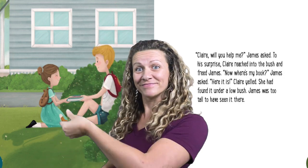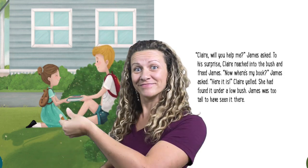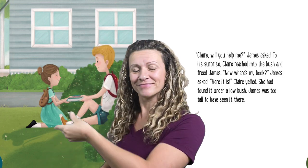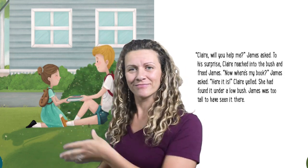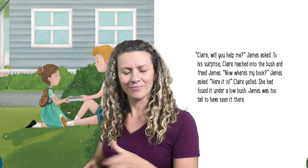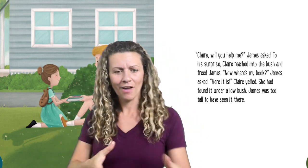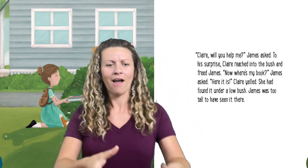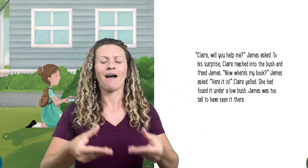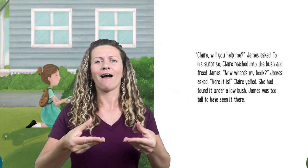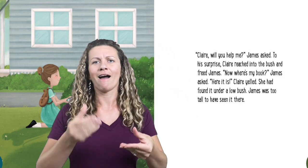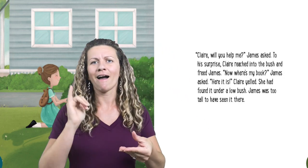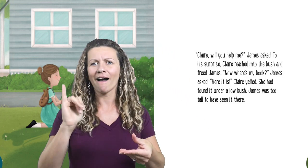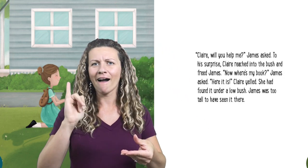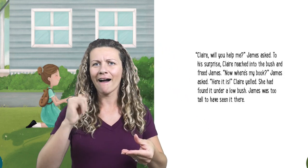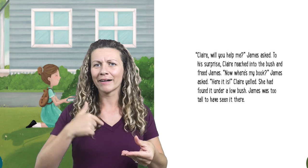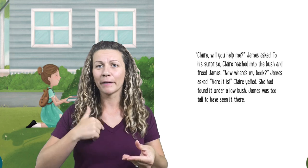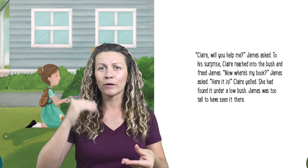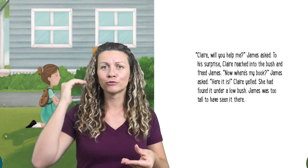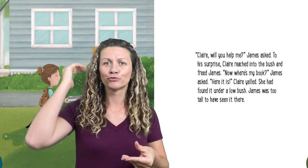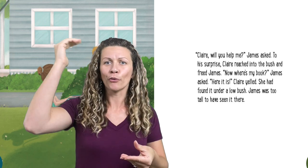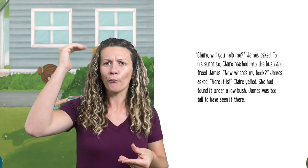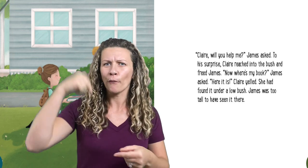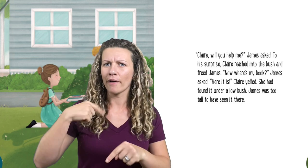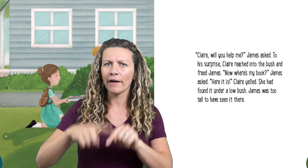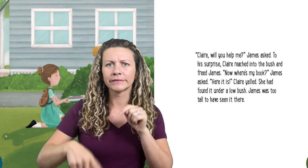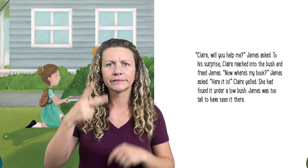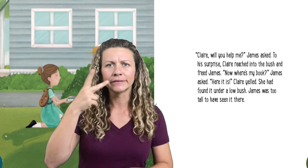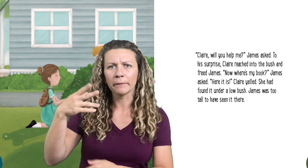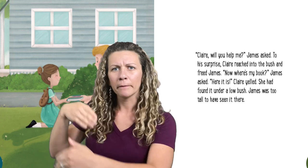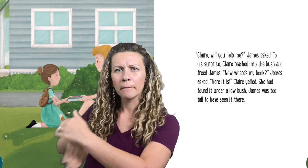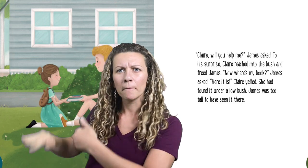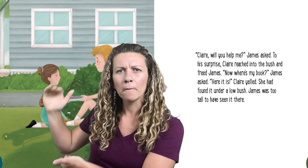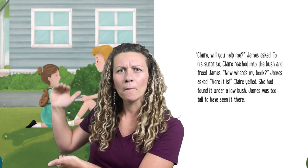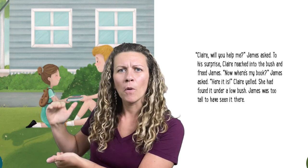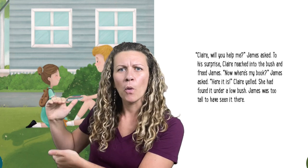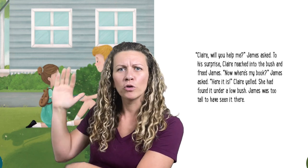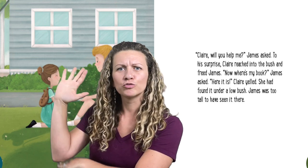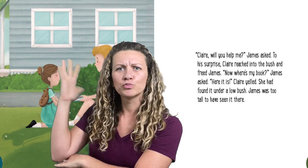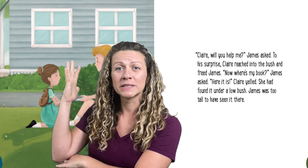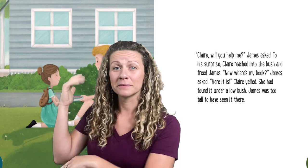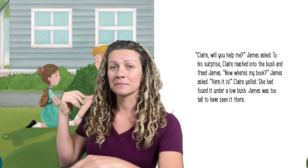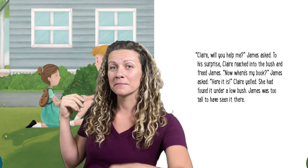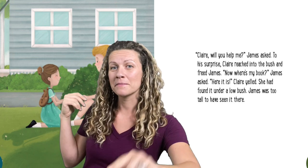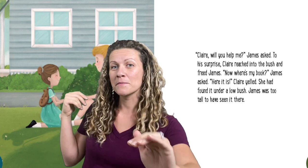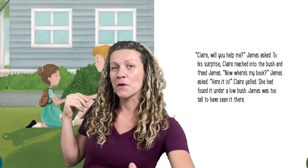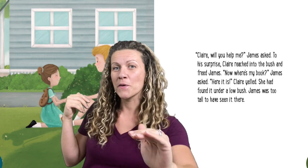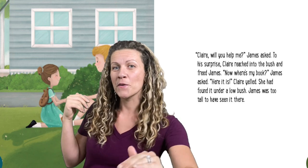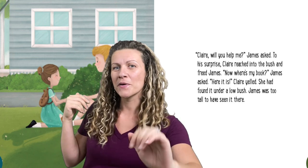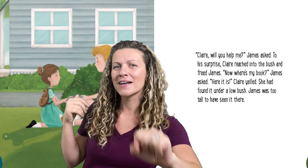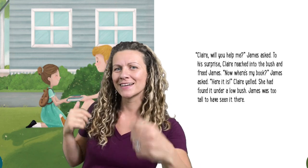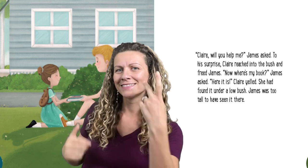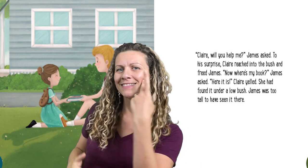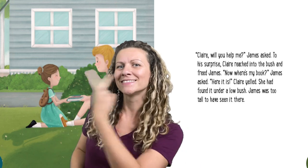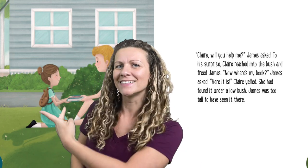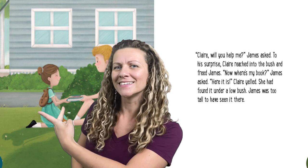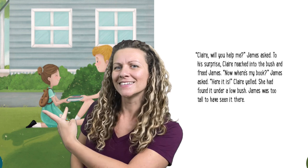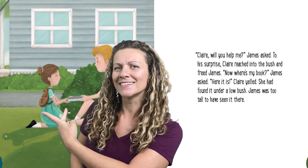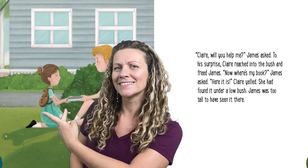Here it is, Claire yelled. She had found it under a low bush. James was too tall to have seen it